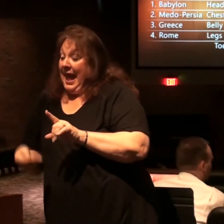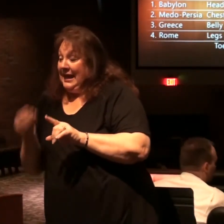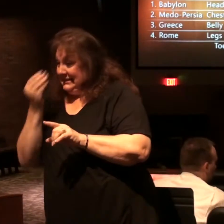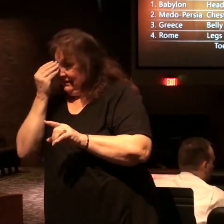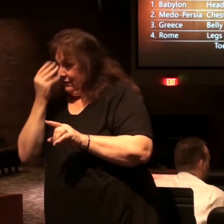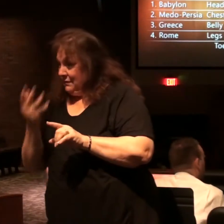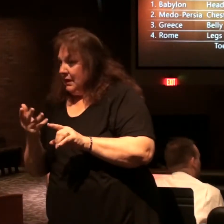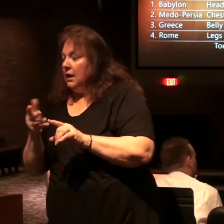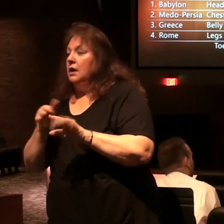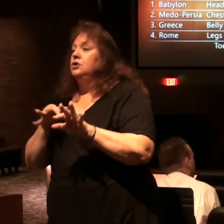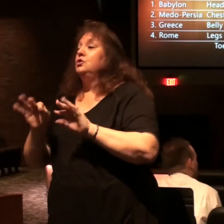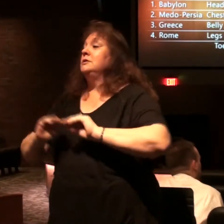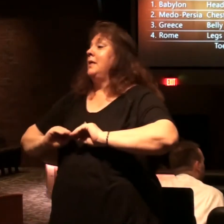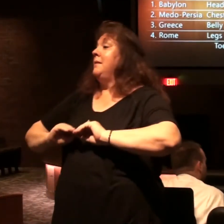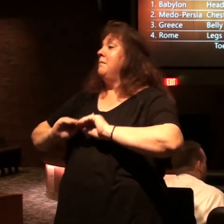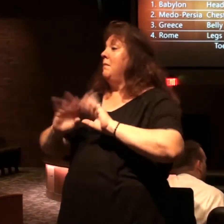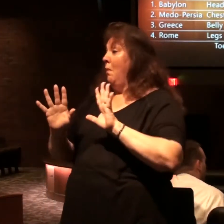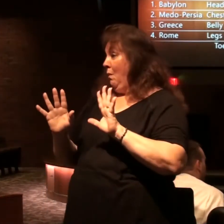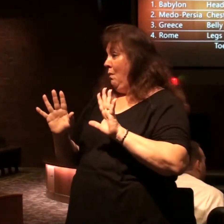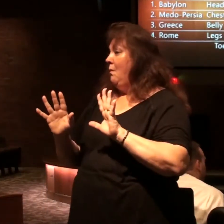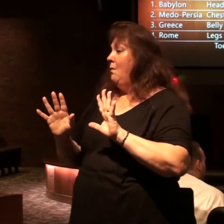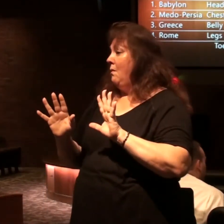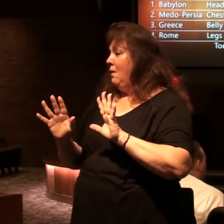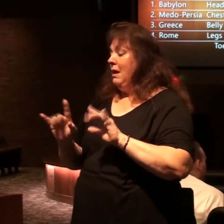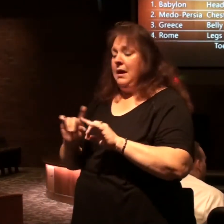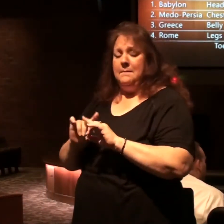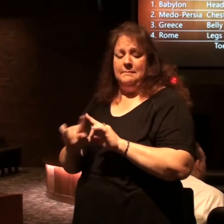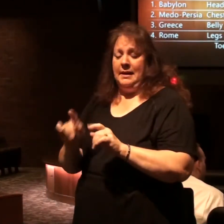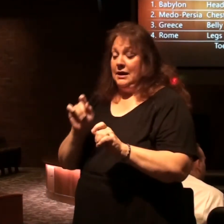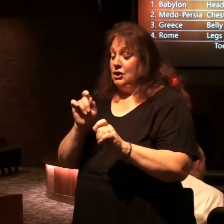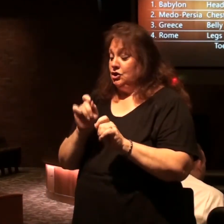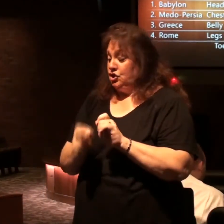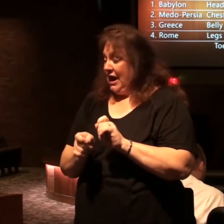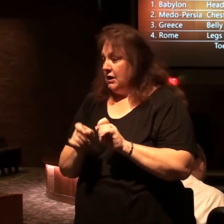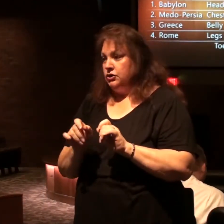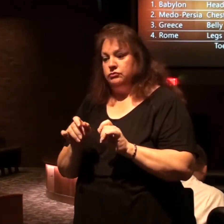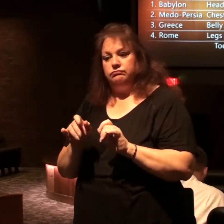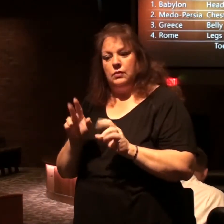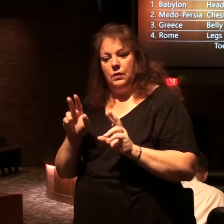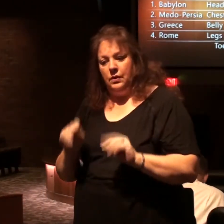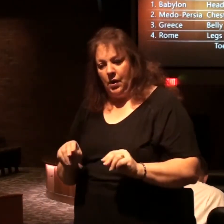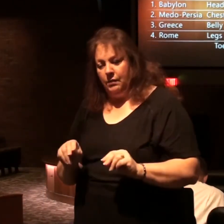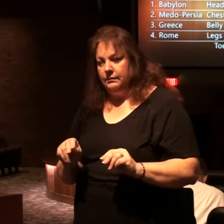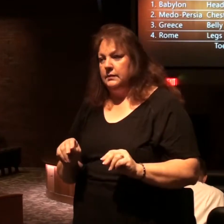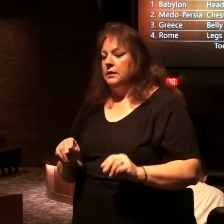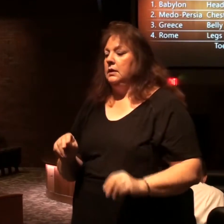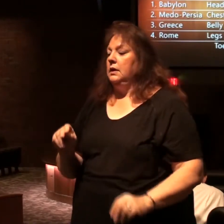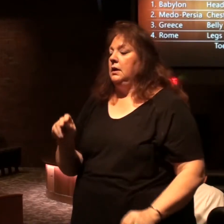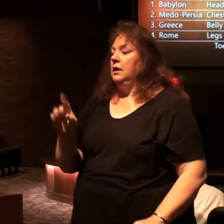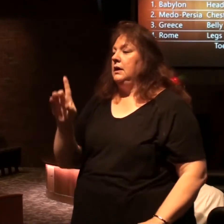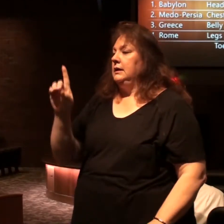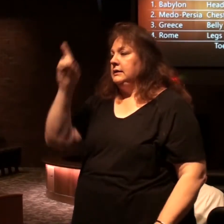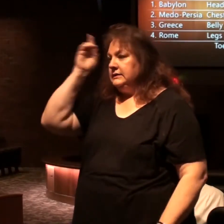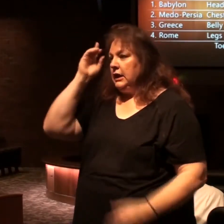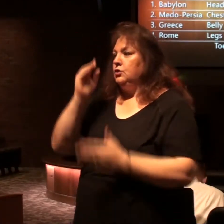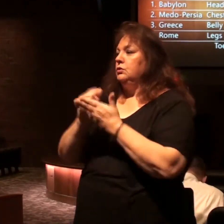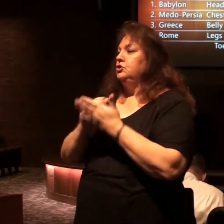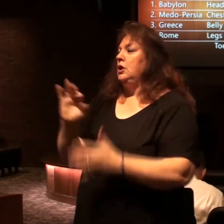it can clarify it but it does not change it so you see here we have the same come over to chapter 9